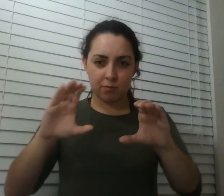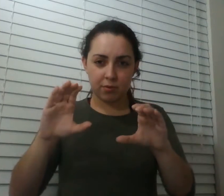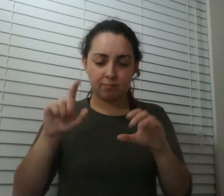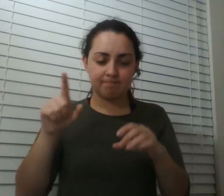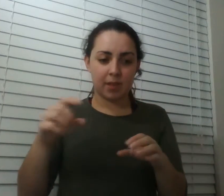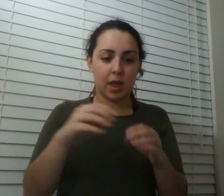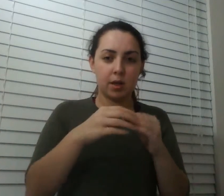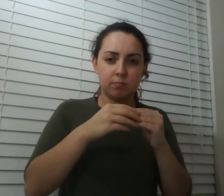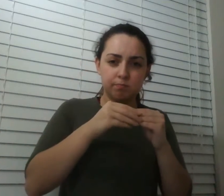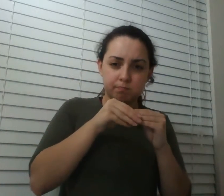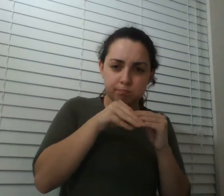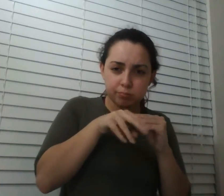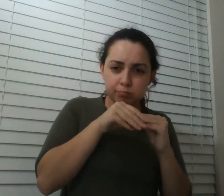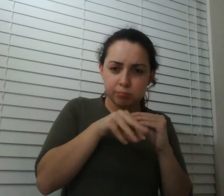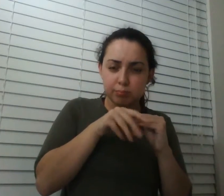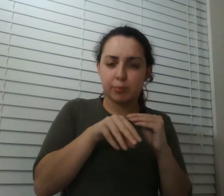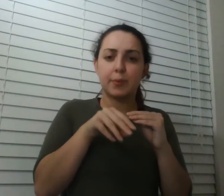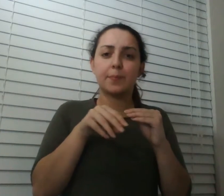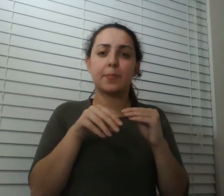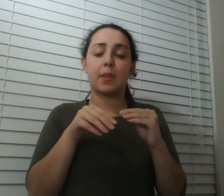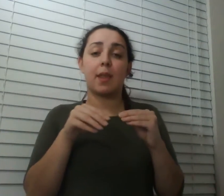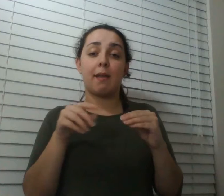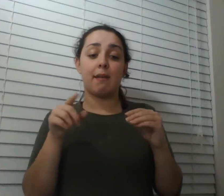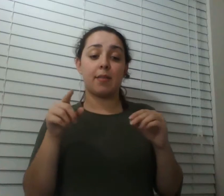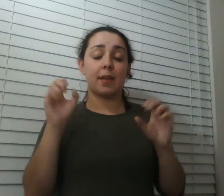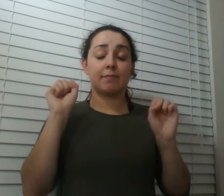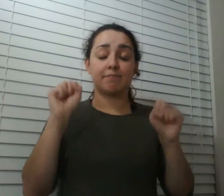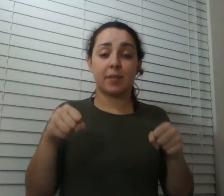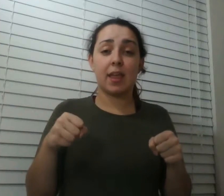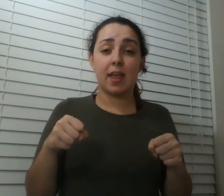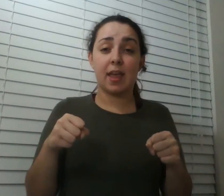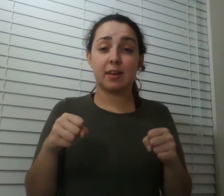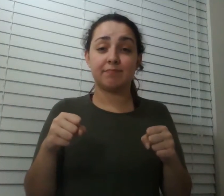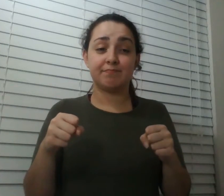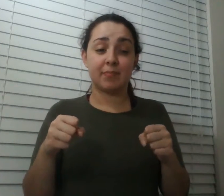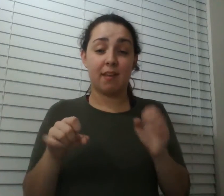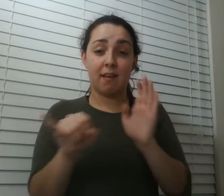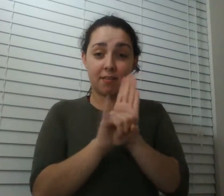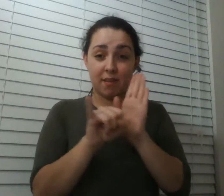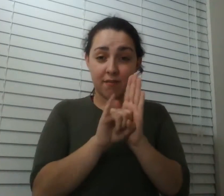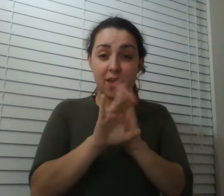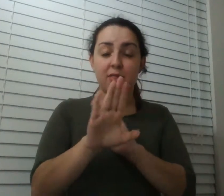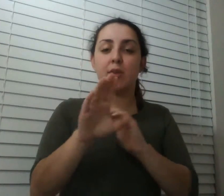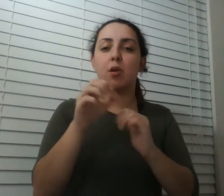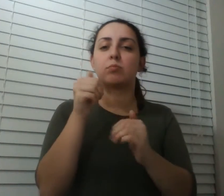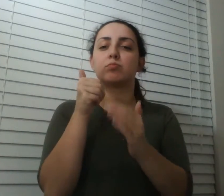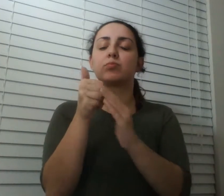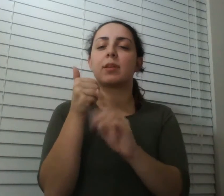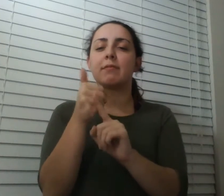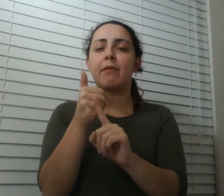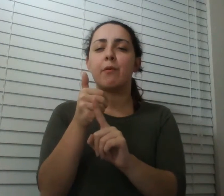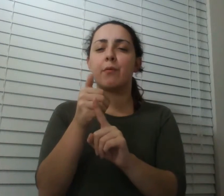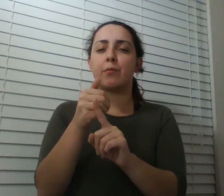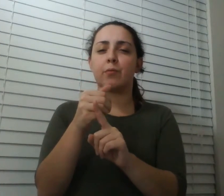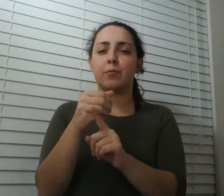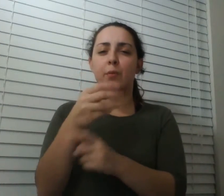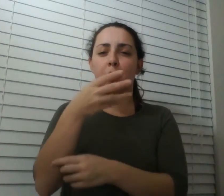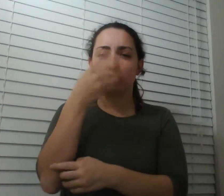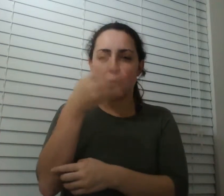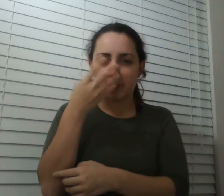-identify its own odor whoa it gave me the sense and i think there's something to this that they have a kind of